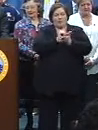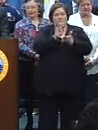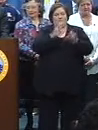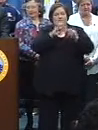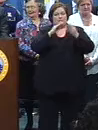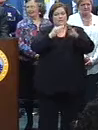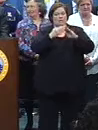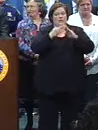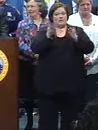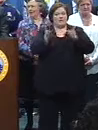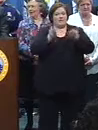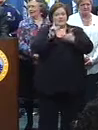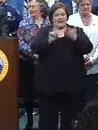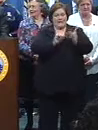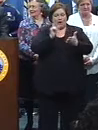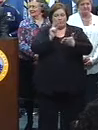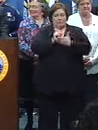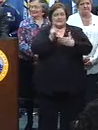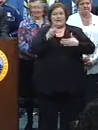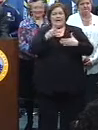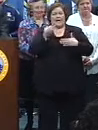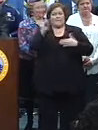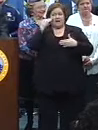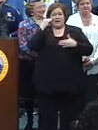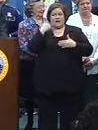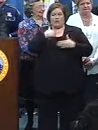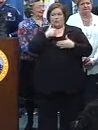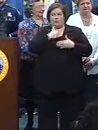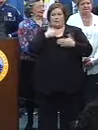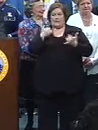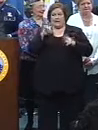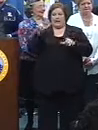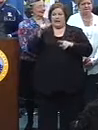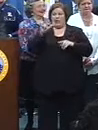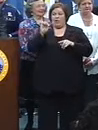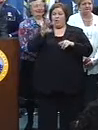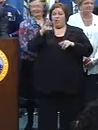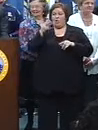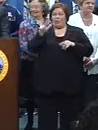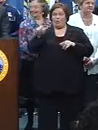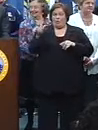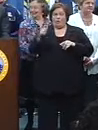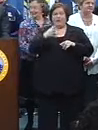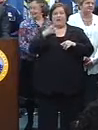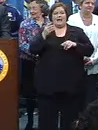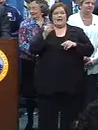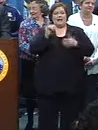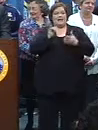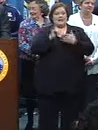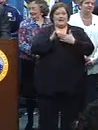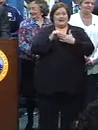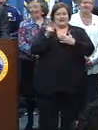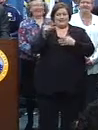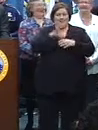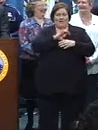service hours. And, of course, Mayor, we were at Gallier Hall, the palace guard.